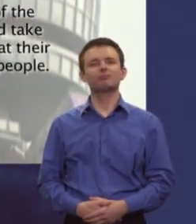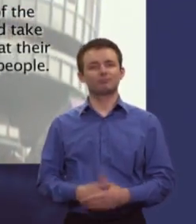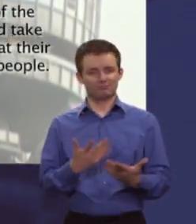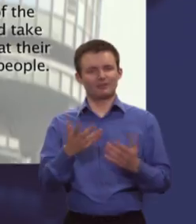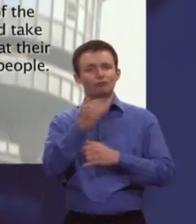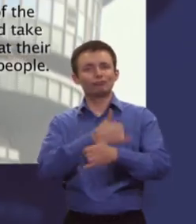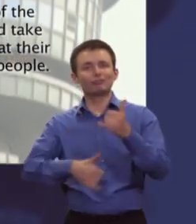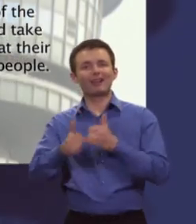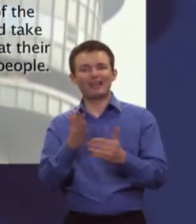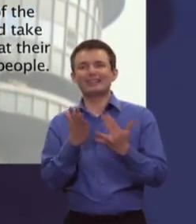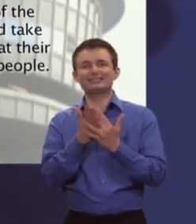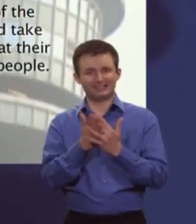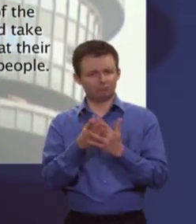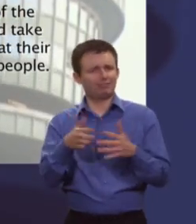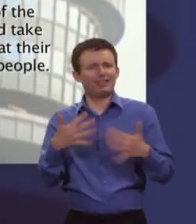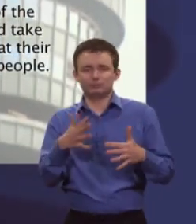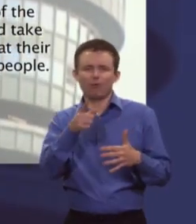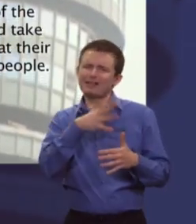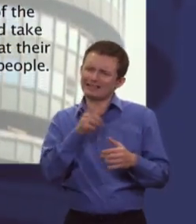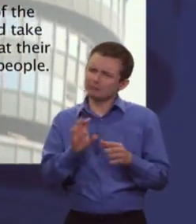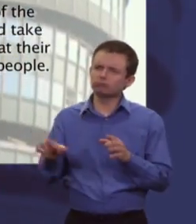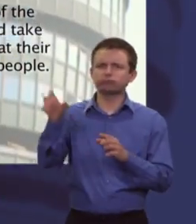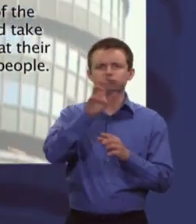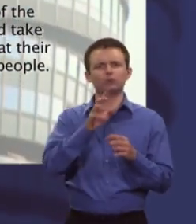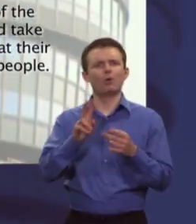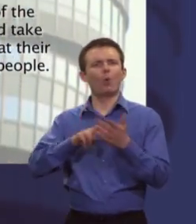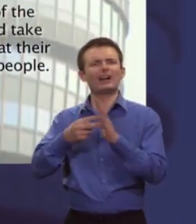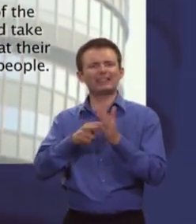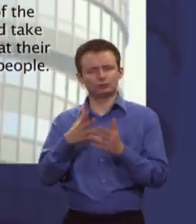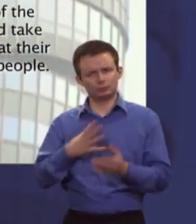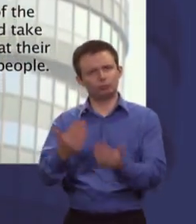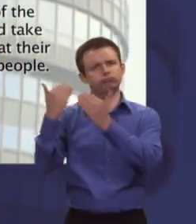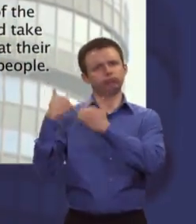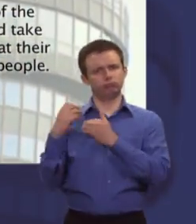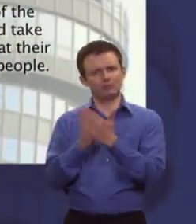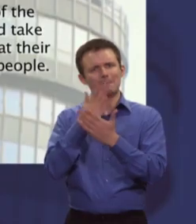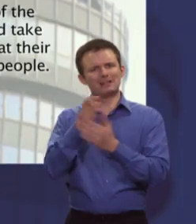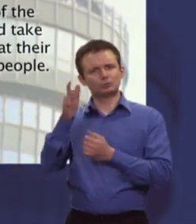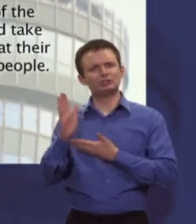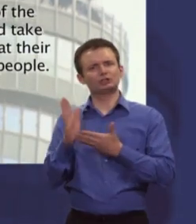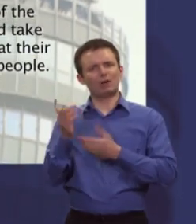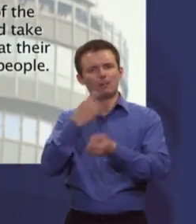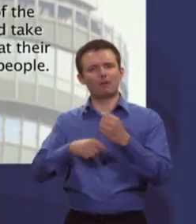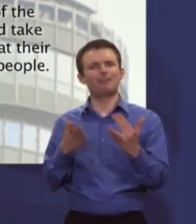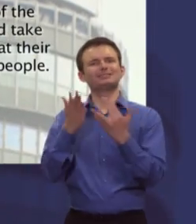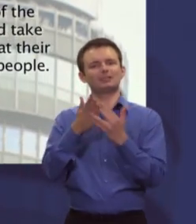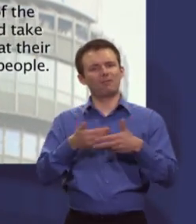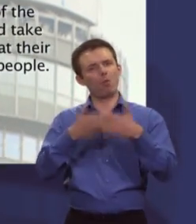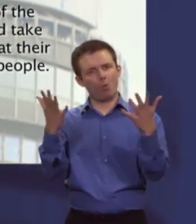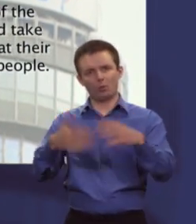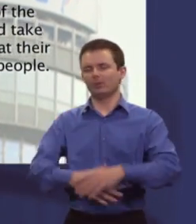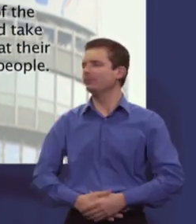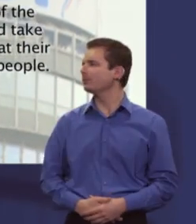But relay access is just part of the story. All organisations should take responsibility for ensuring that their services are